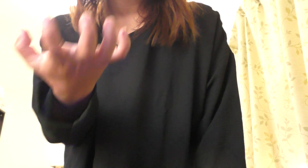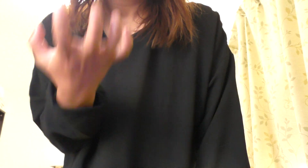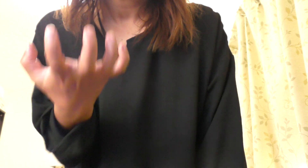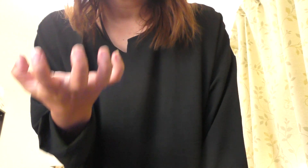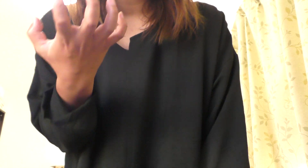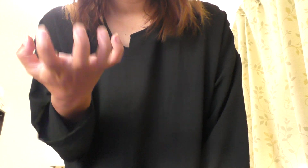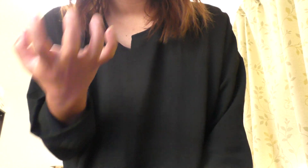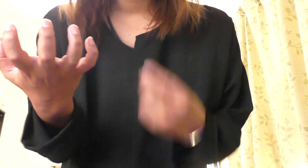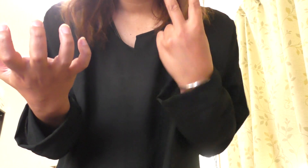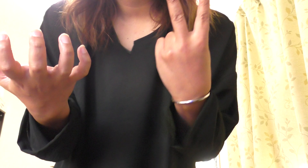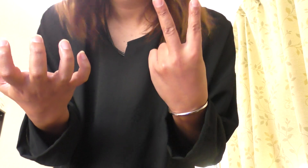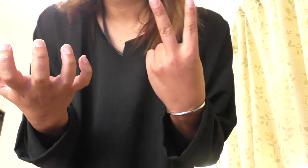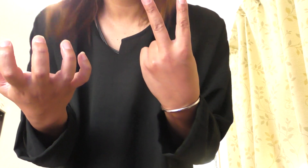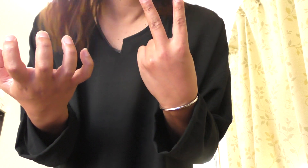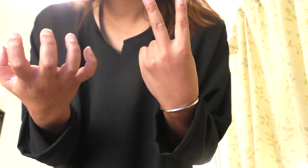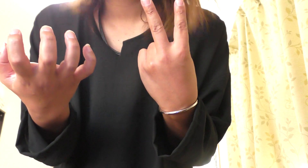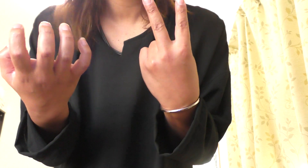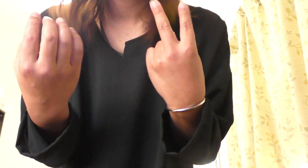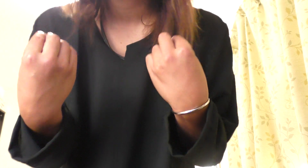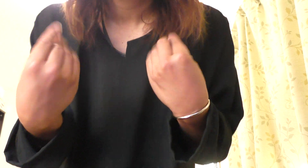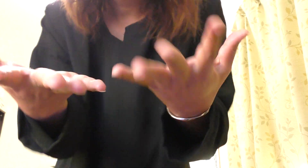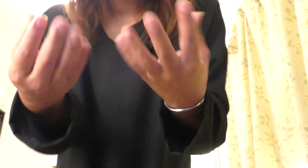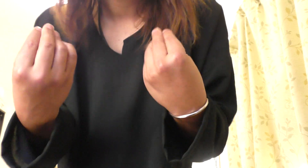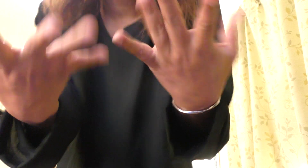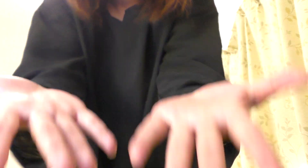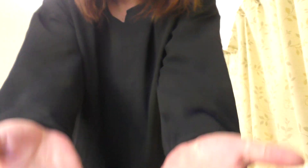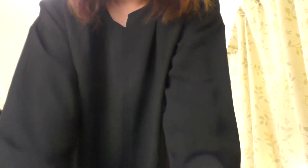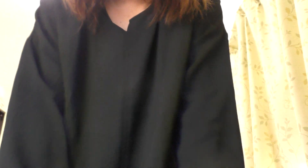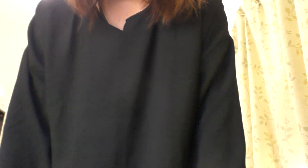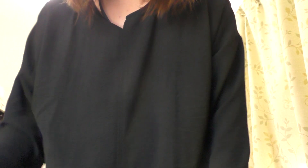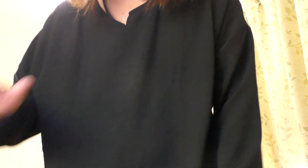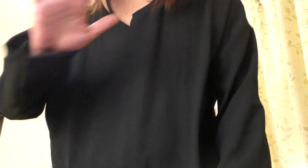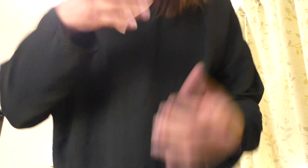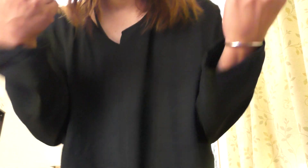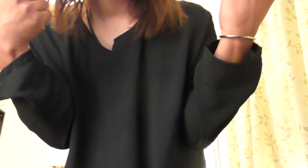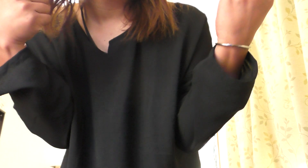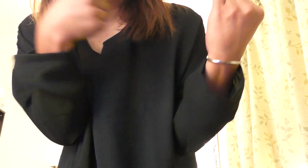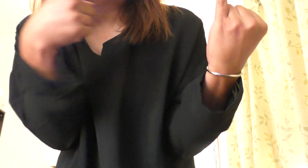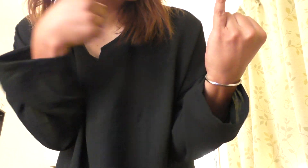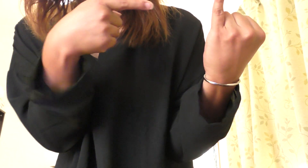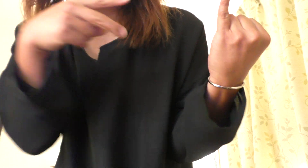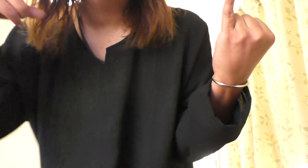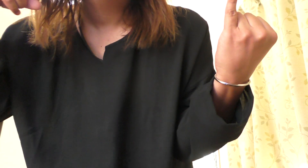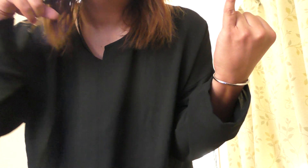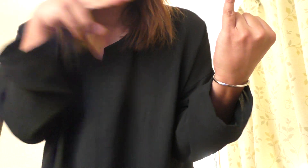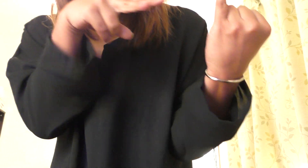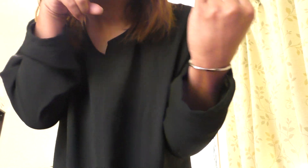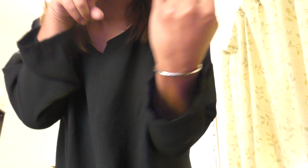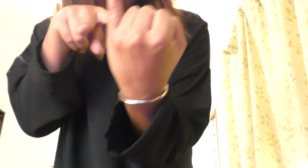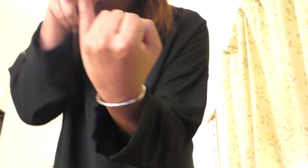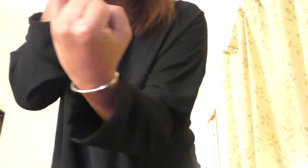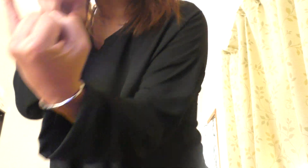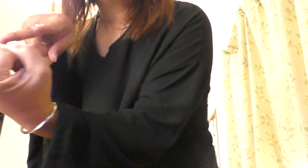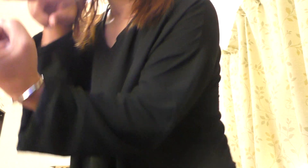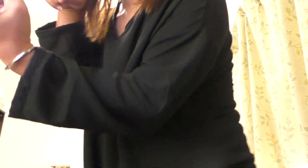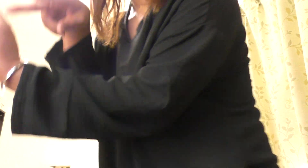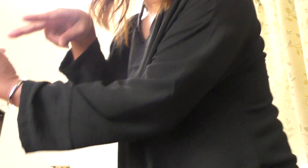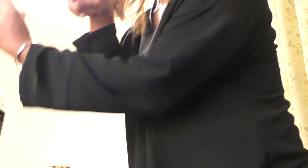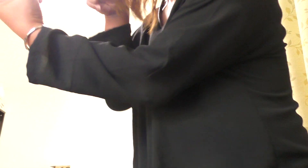Once bitten and twice shy I keep my distance but you still catch my